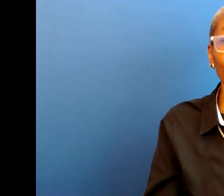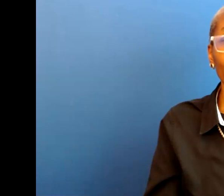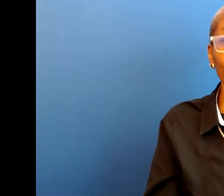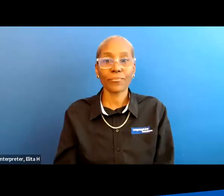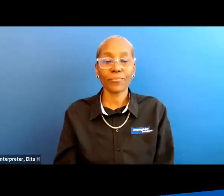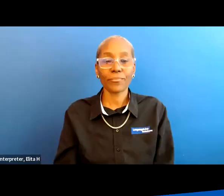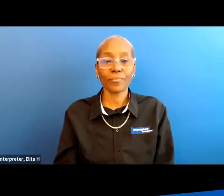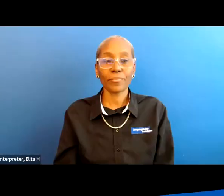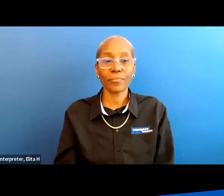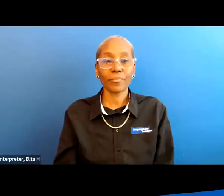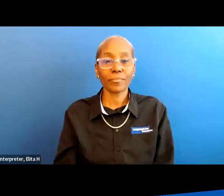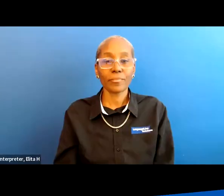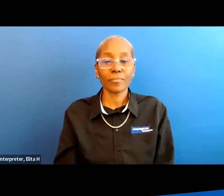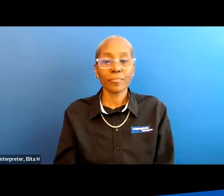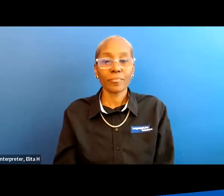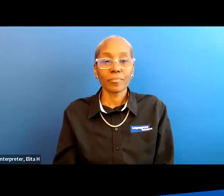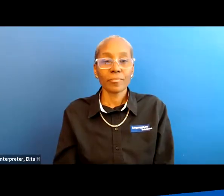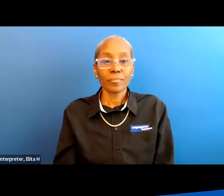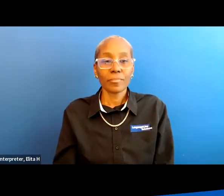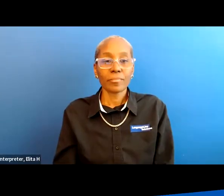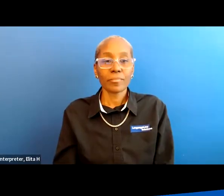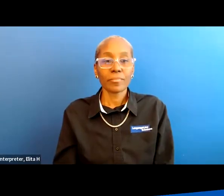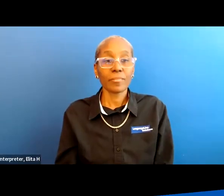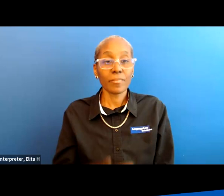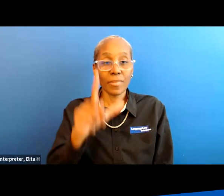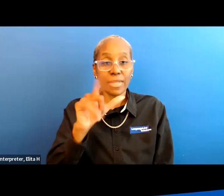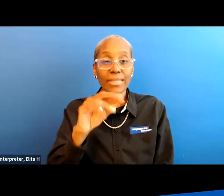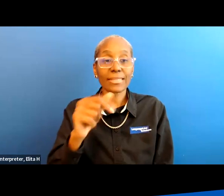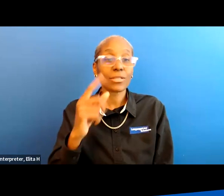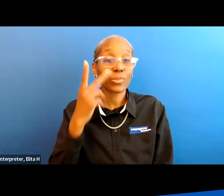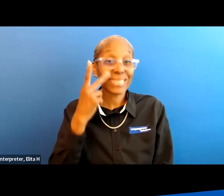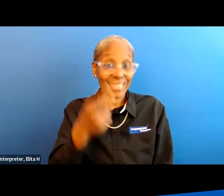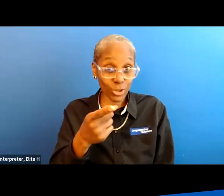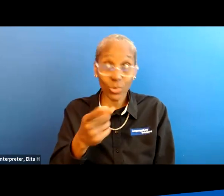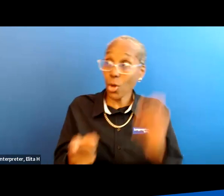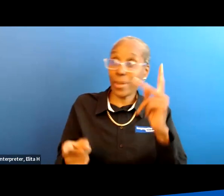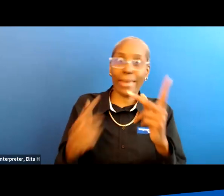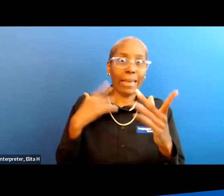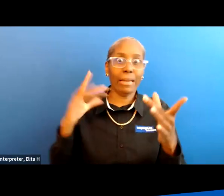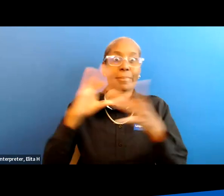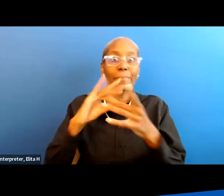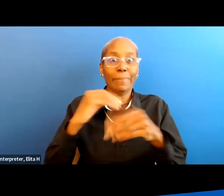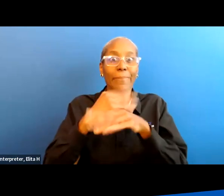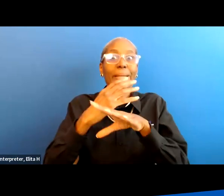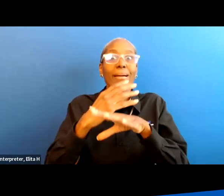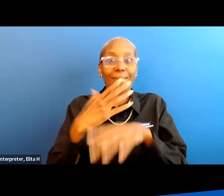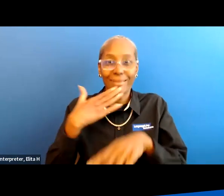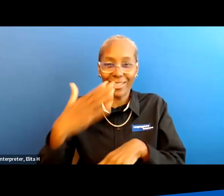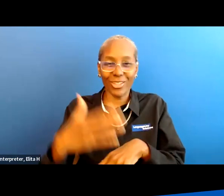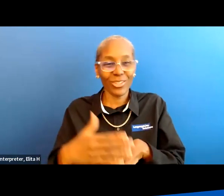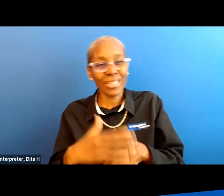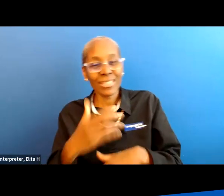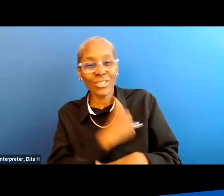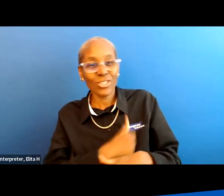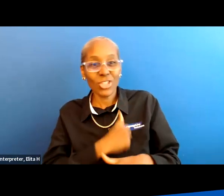i'll give her another moment linda we see you okay i'm back welcome back thank you i'm